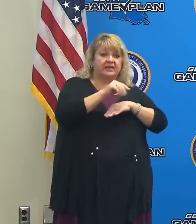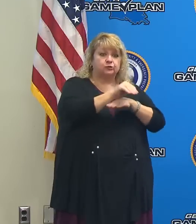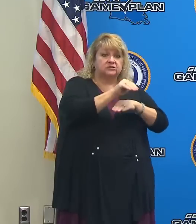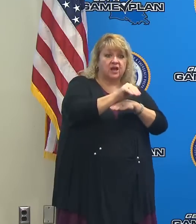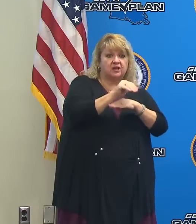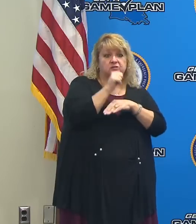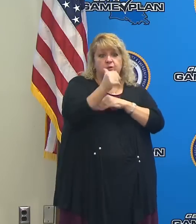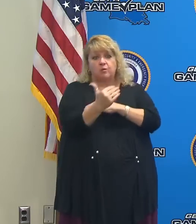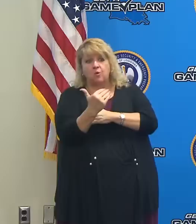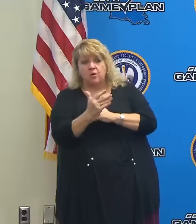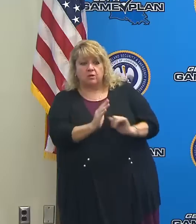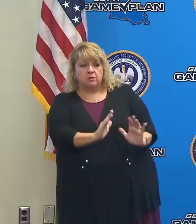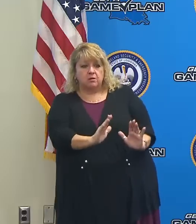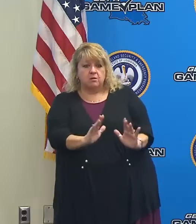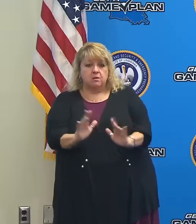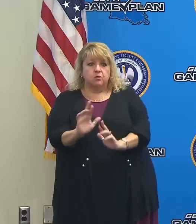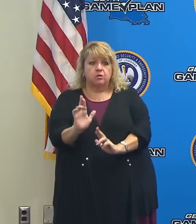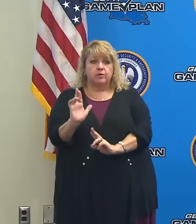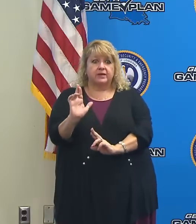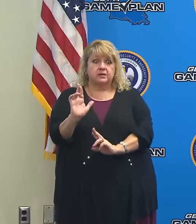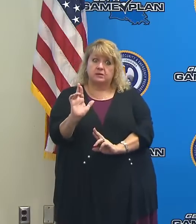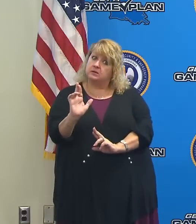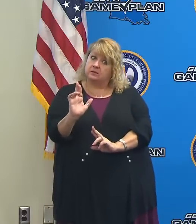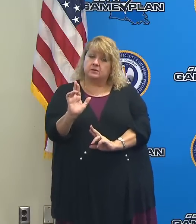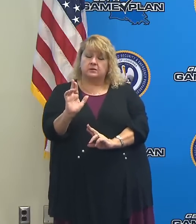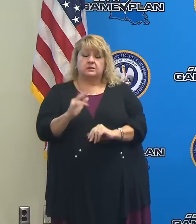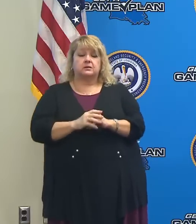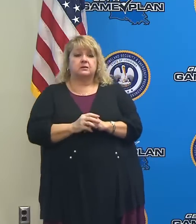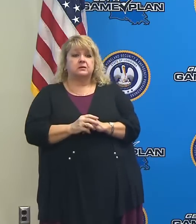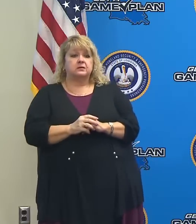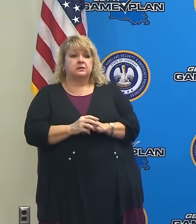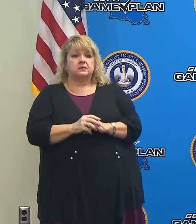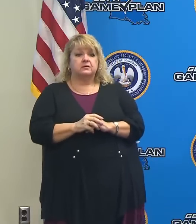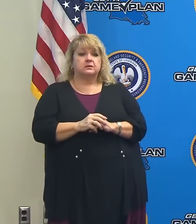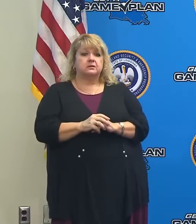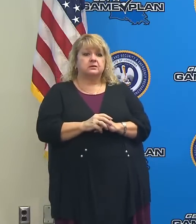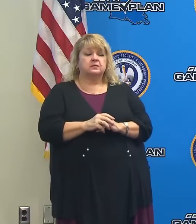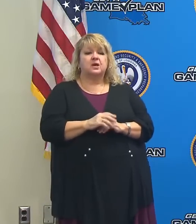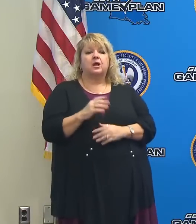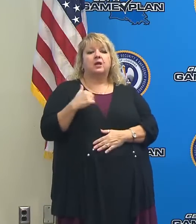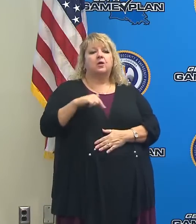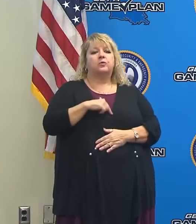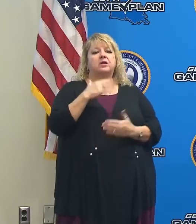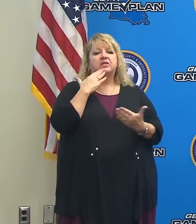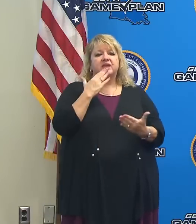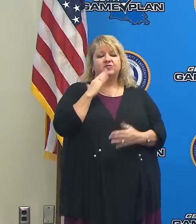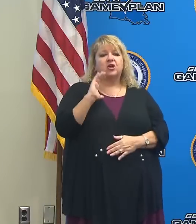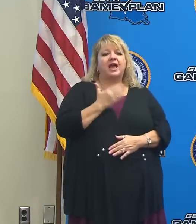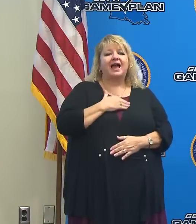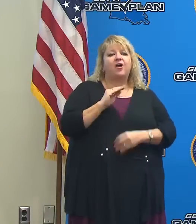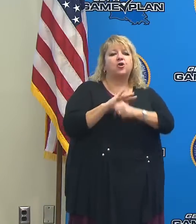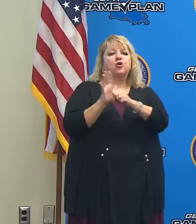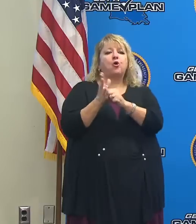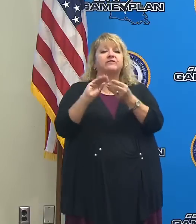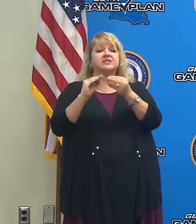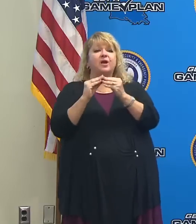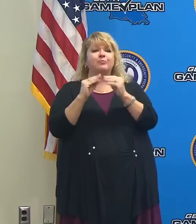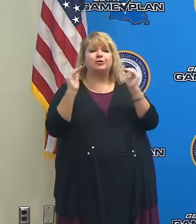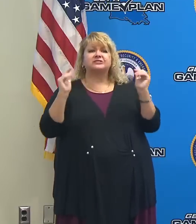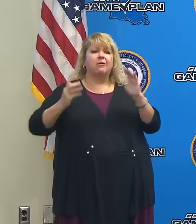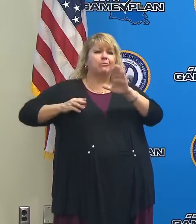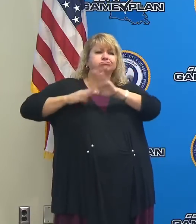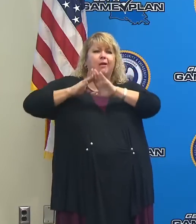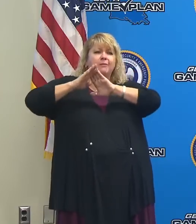prepare as the governor just said. We are thankful that our COVID numbers have softened just a little bit